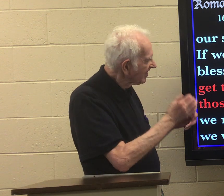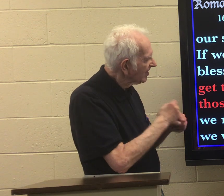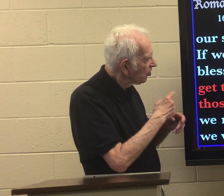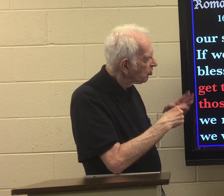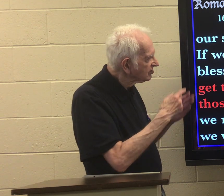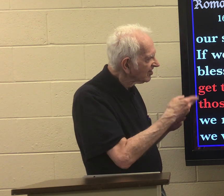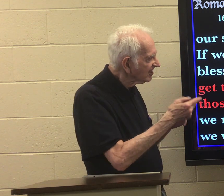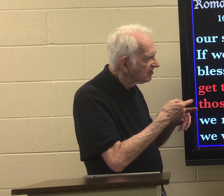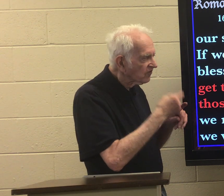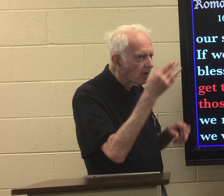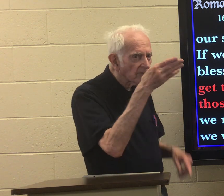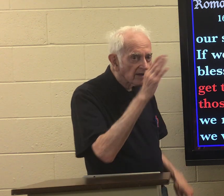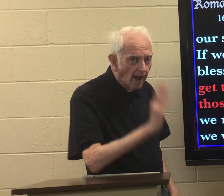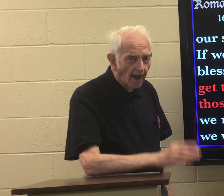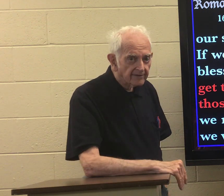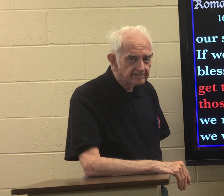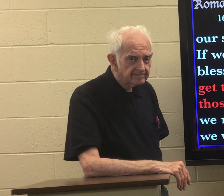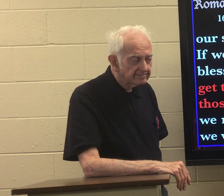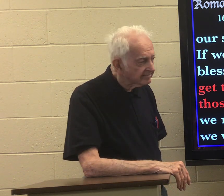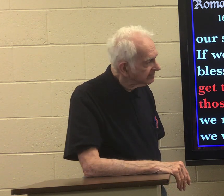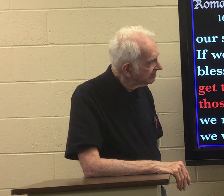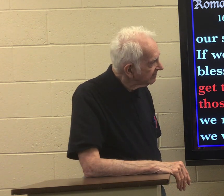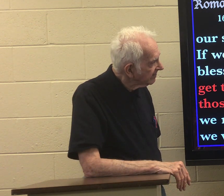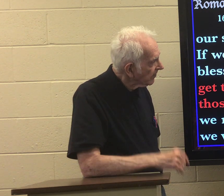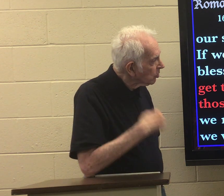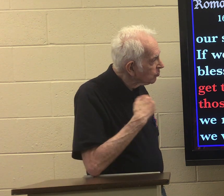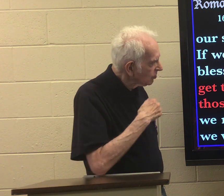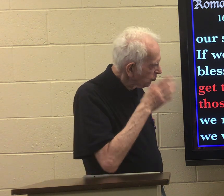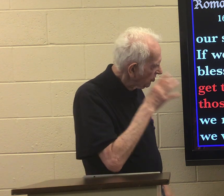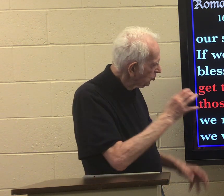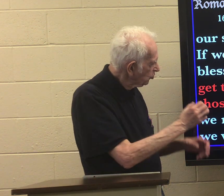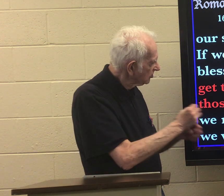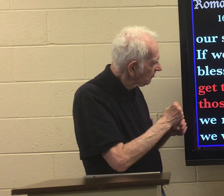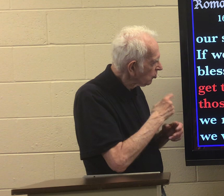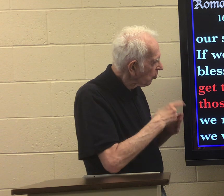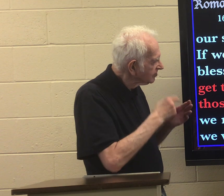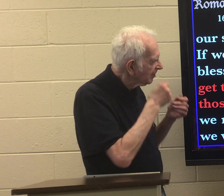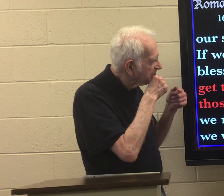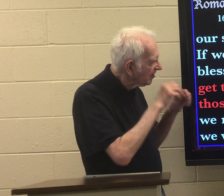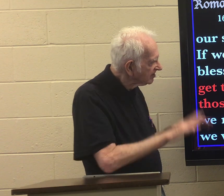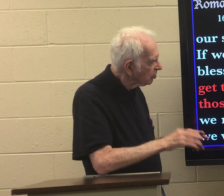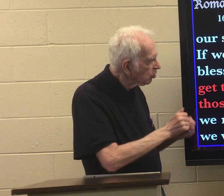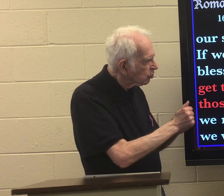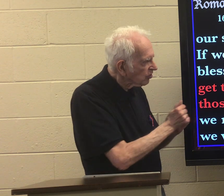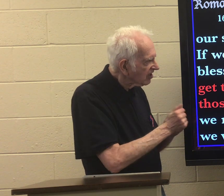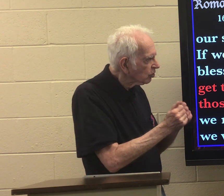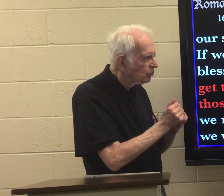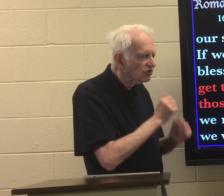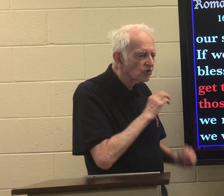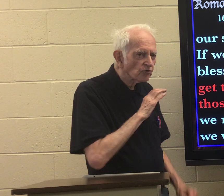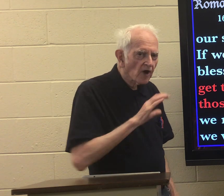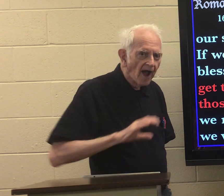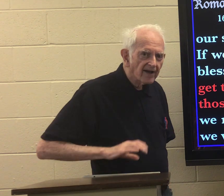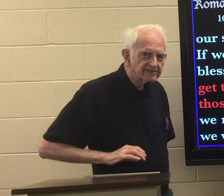will get these things from God we will receive those blessings together with Christ